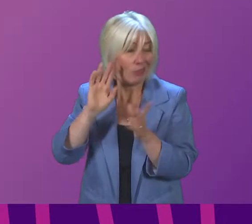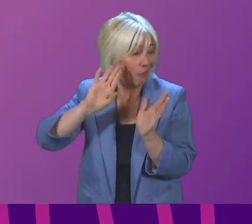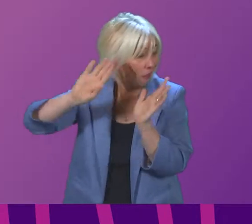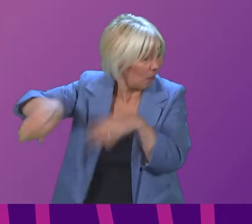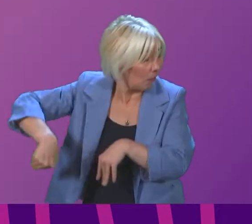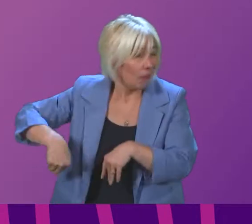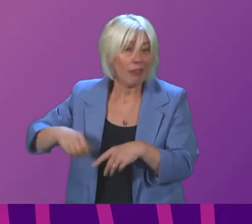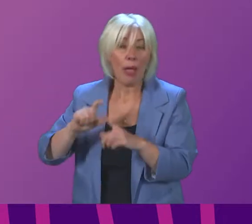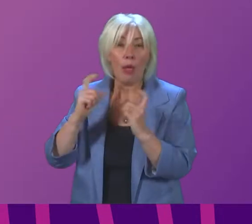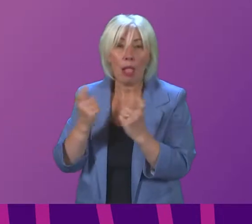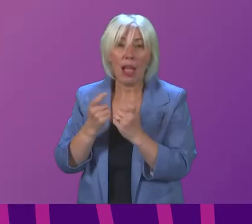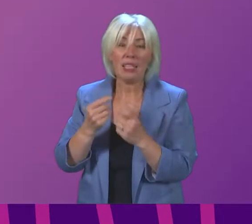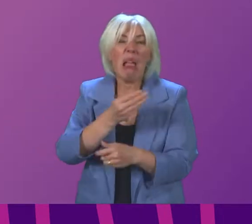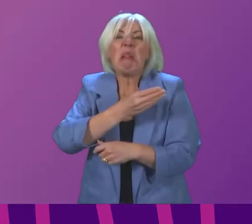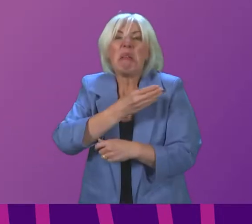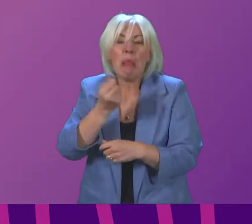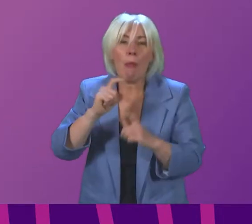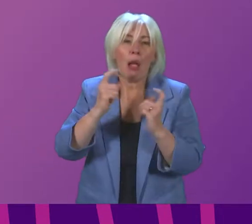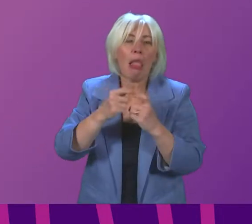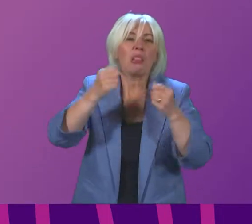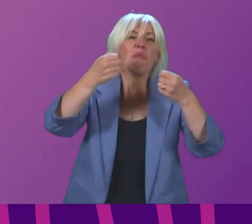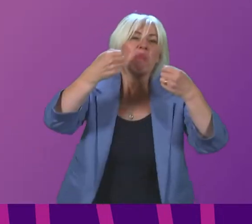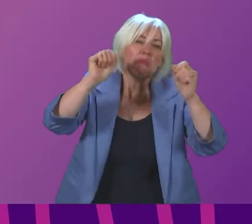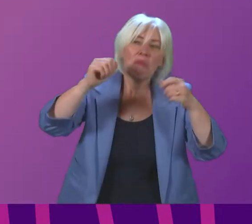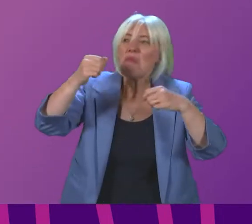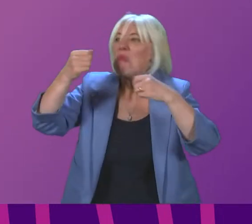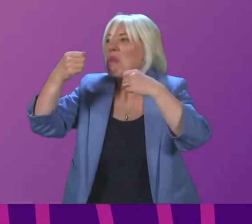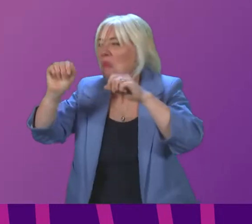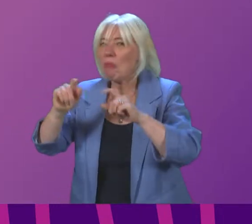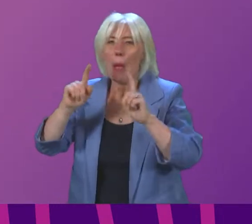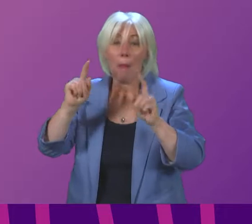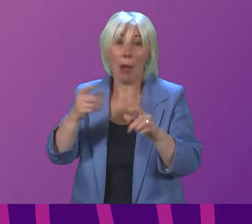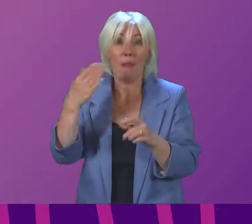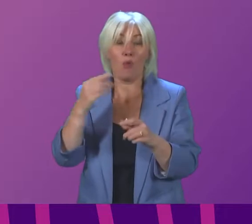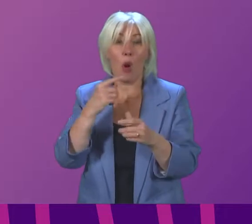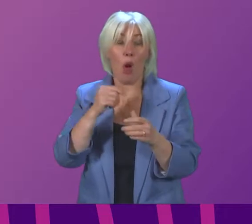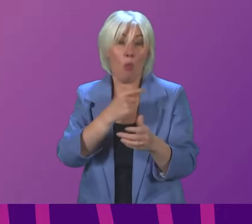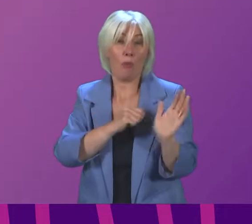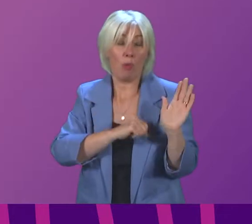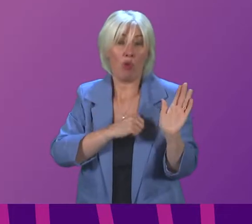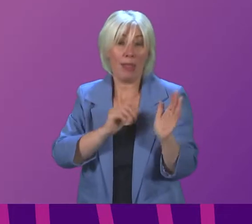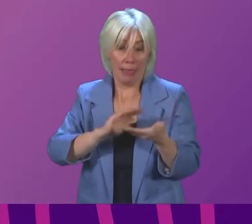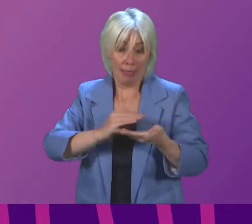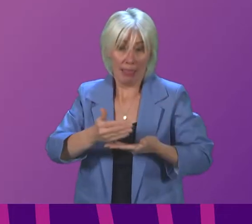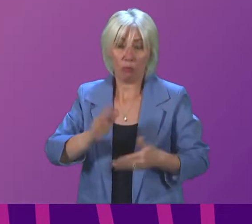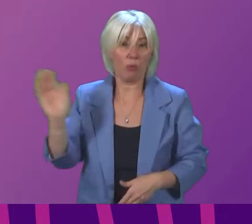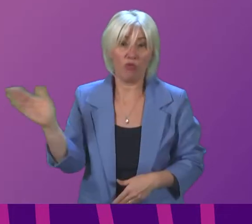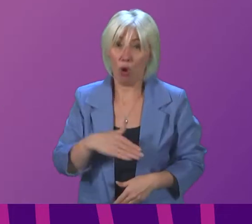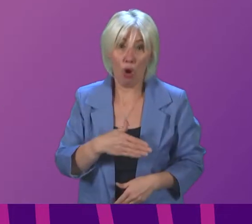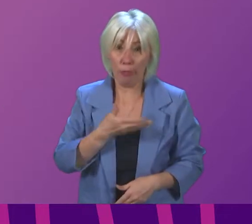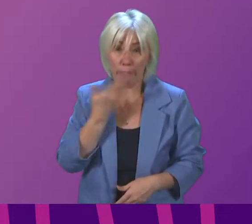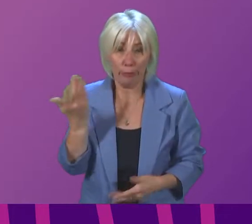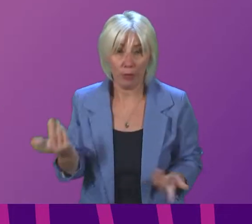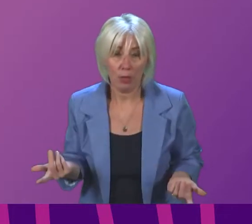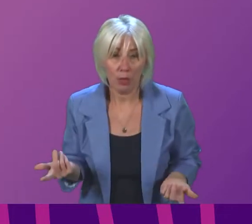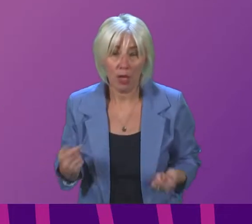opening some windows on classroom ventilation further to this the promised laptops for all are not in the hands of pupils President and officer this